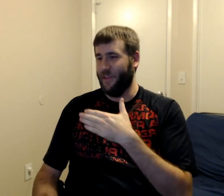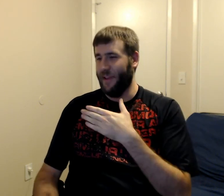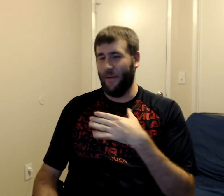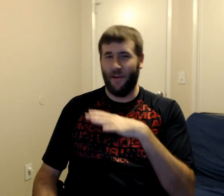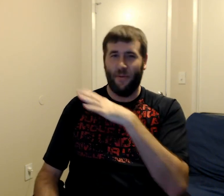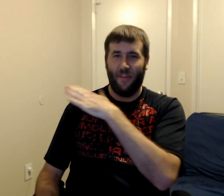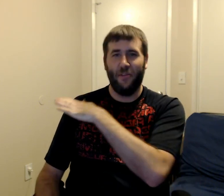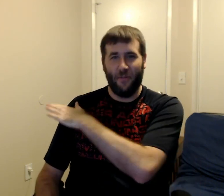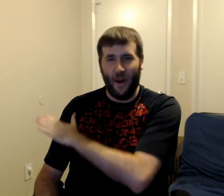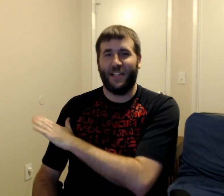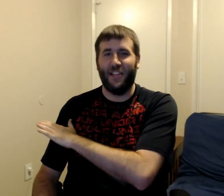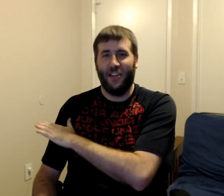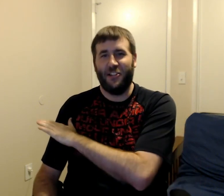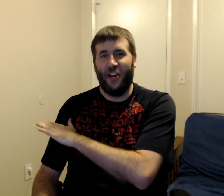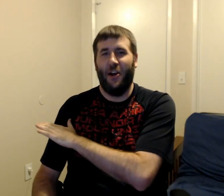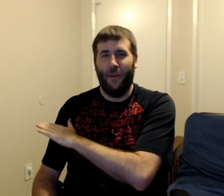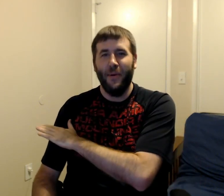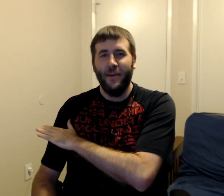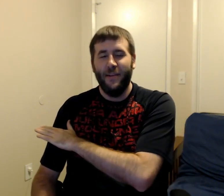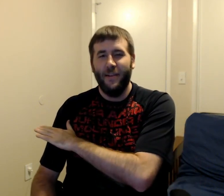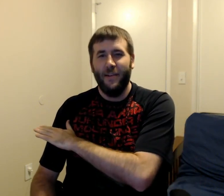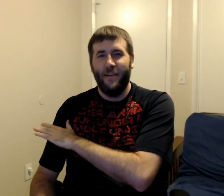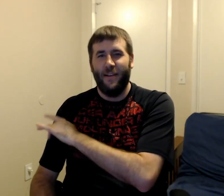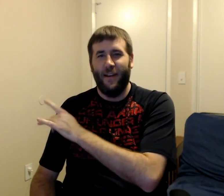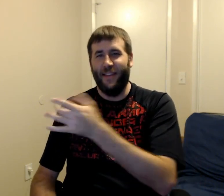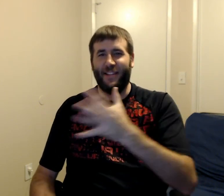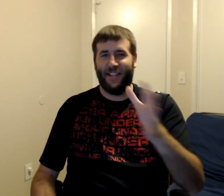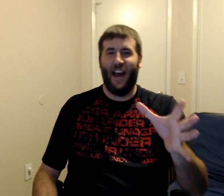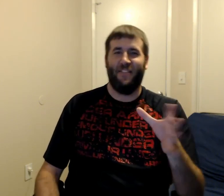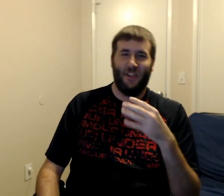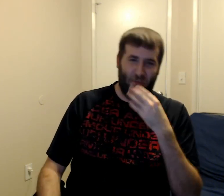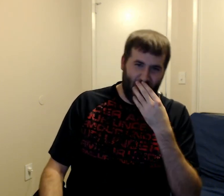I'm gonna review the rest of the show. And this is kind of it's own thing.